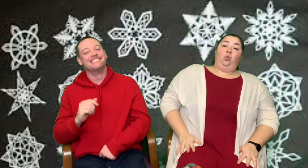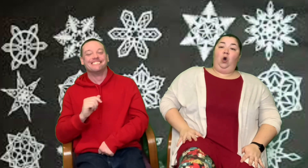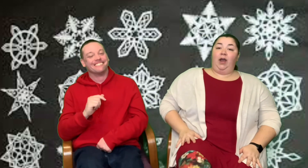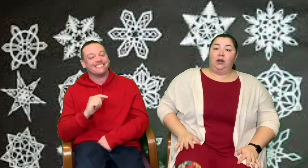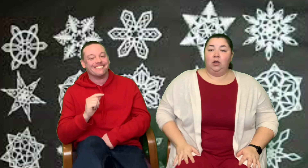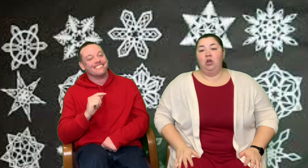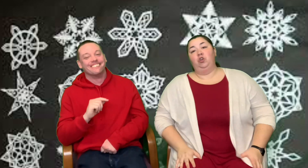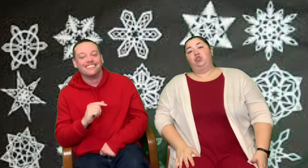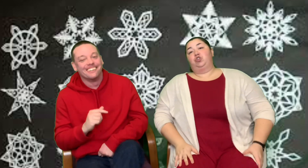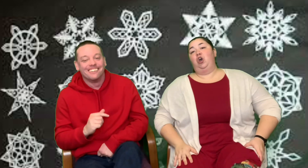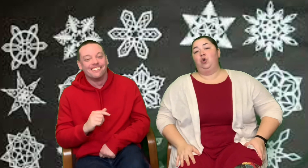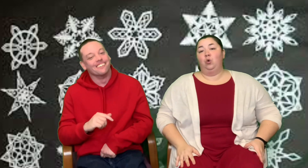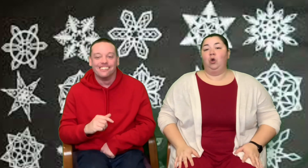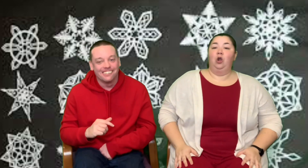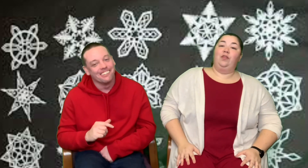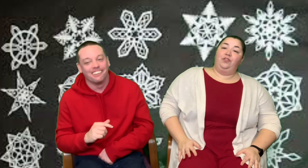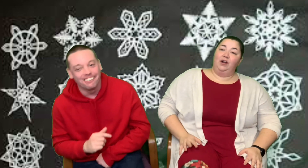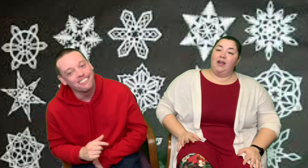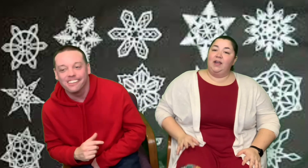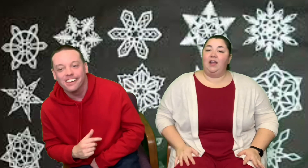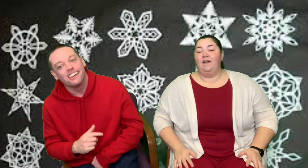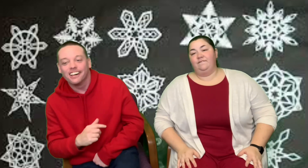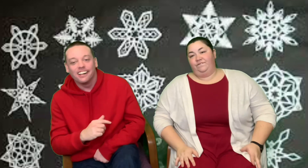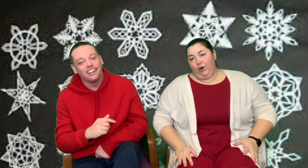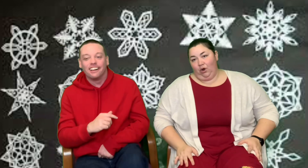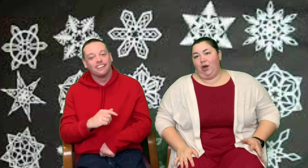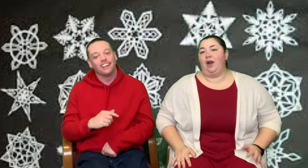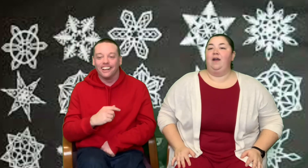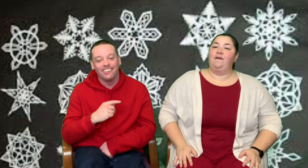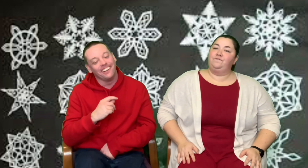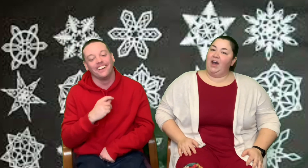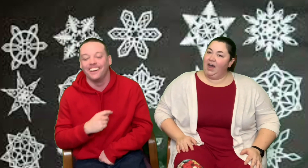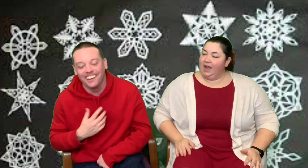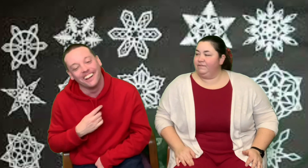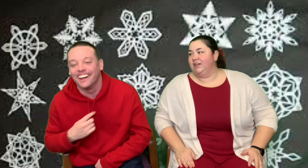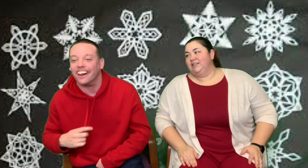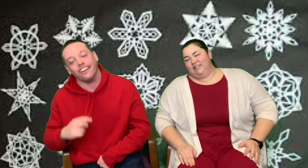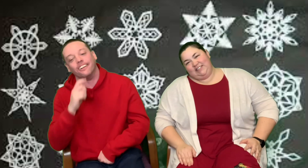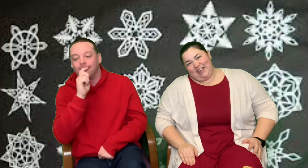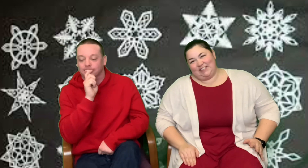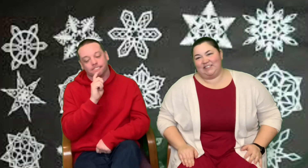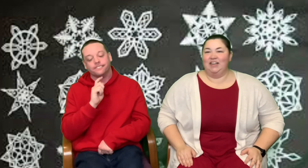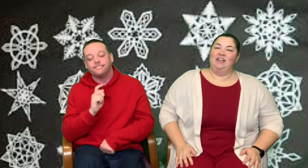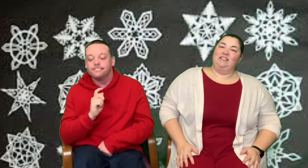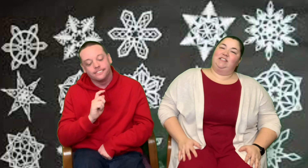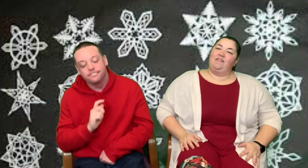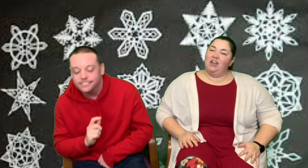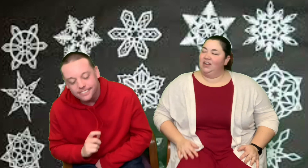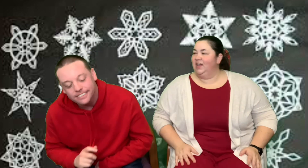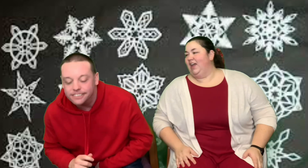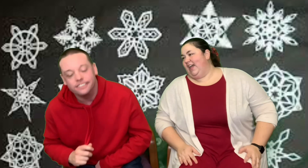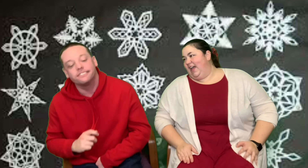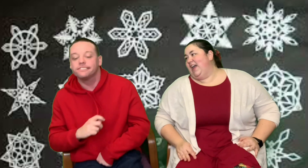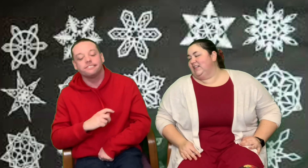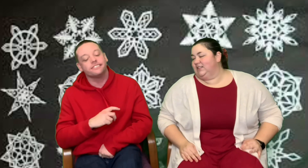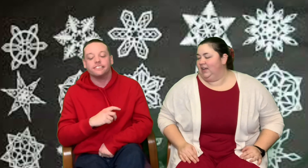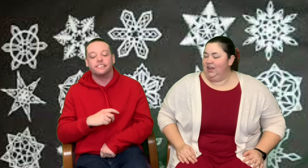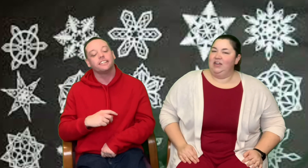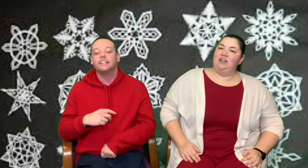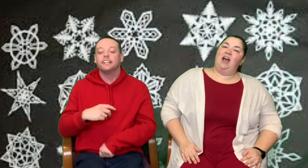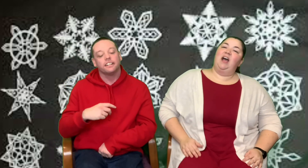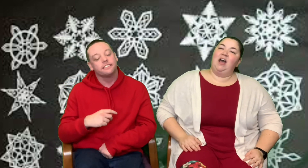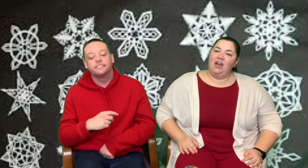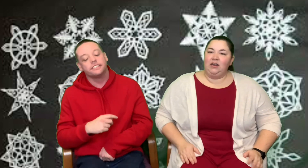Here we go. One, two, three, four, five, six, seven, eight,